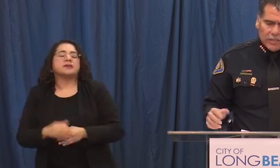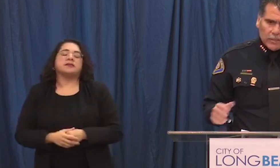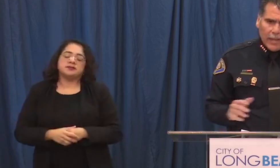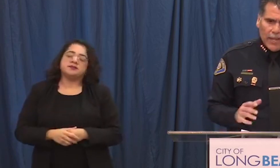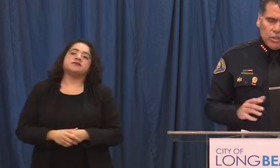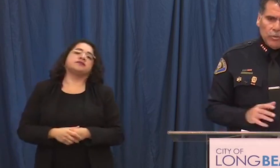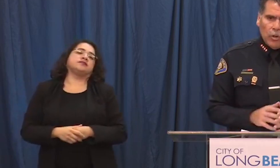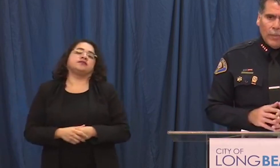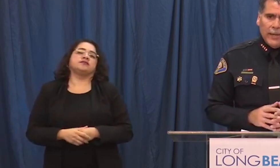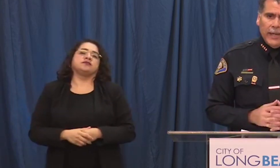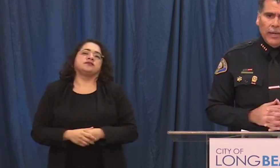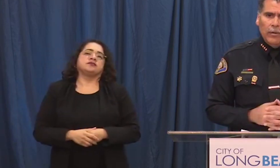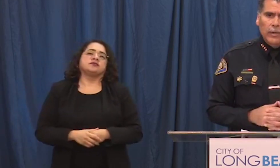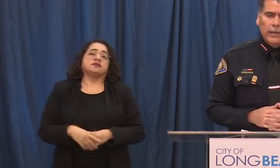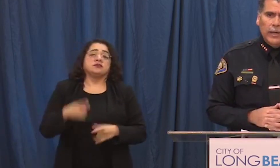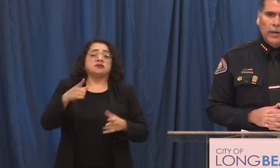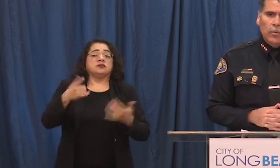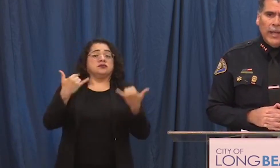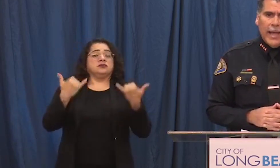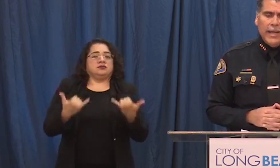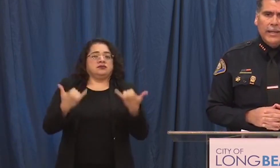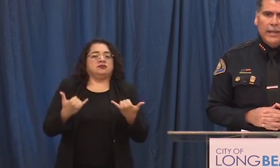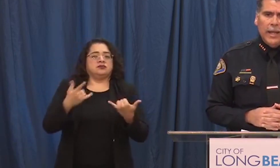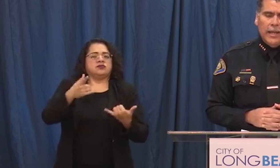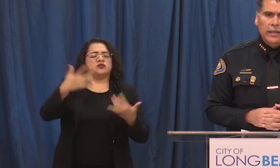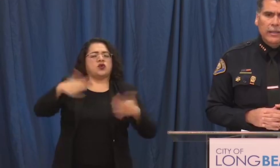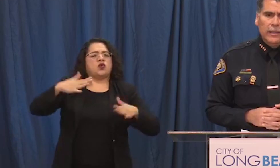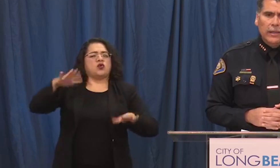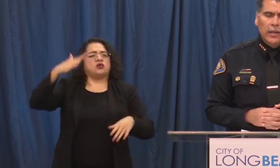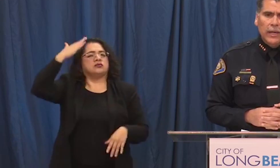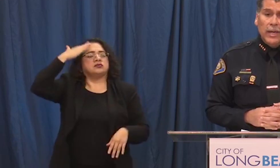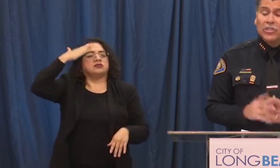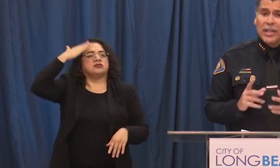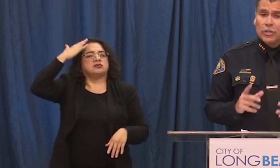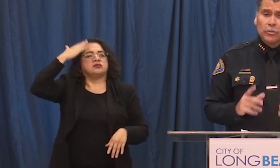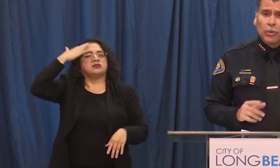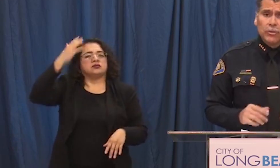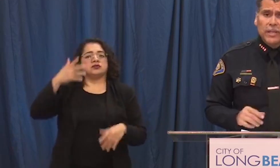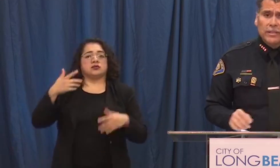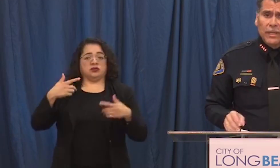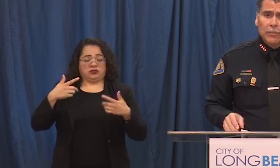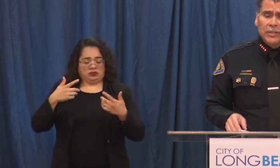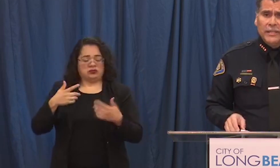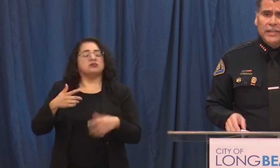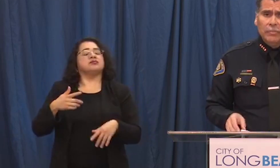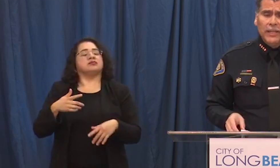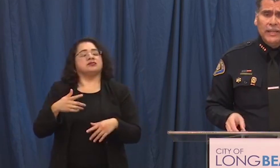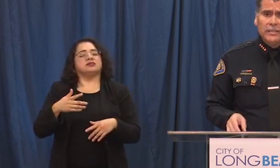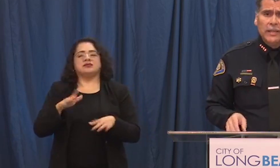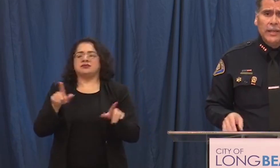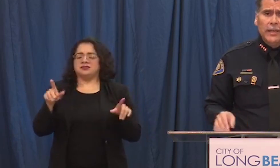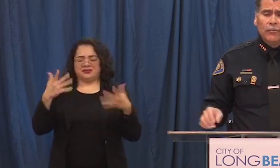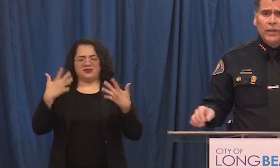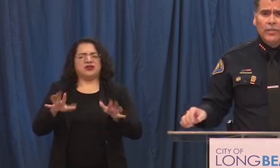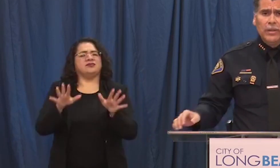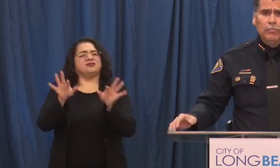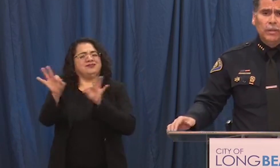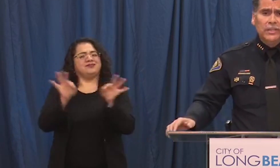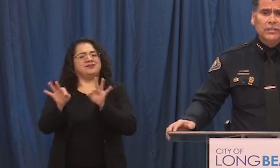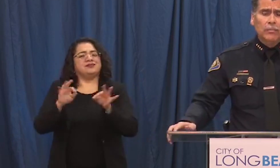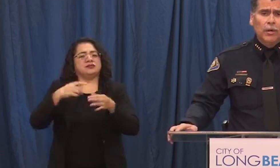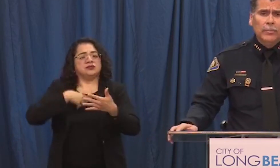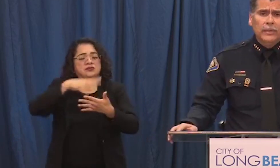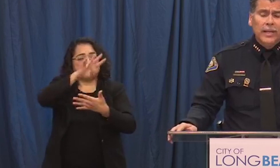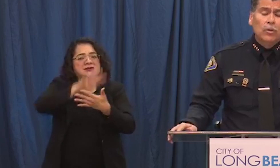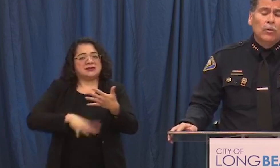As you know by now we had a scheduled protest that was going to take place in front of the